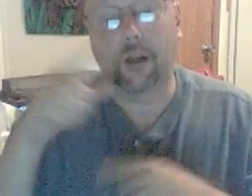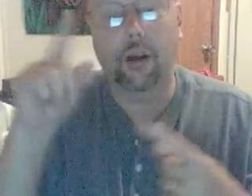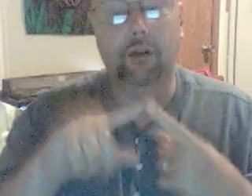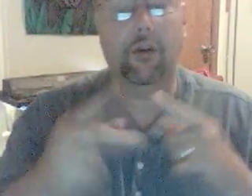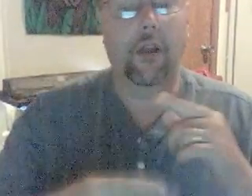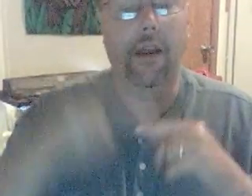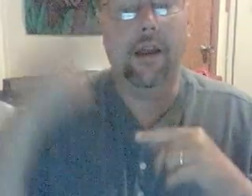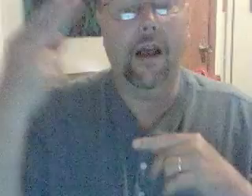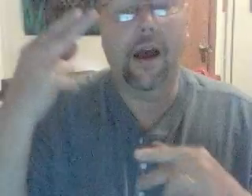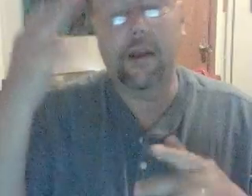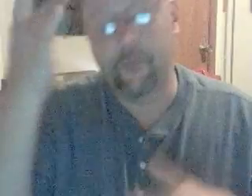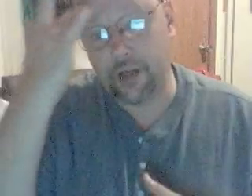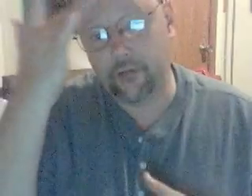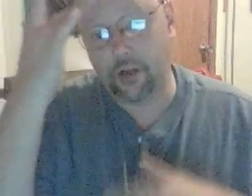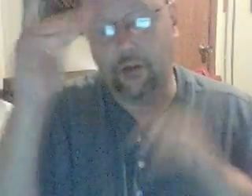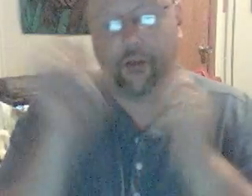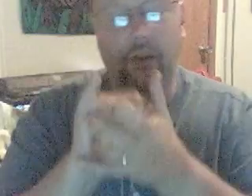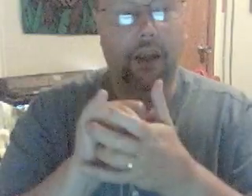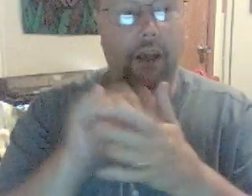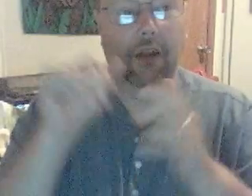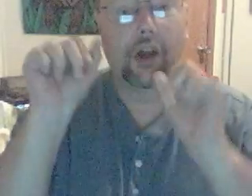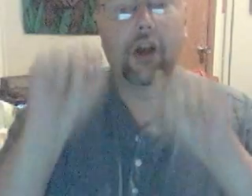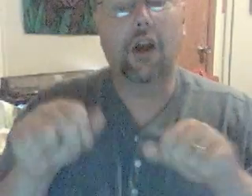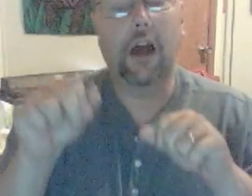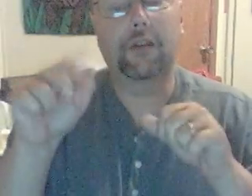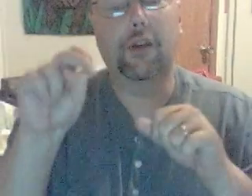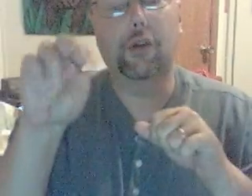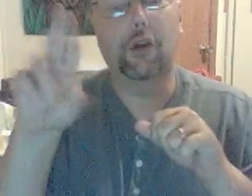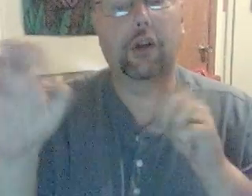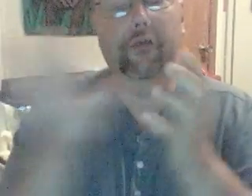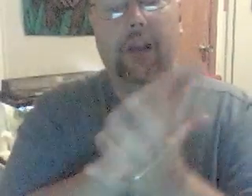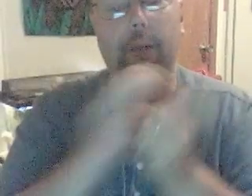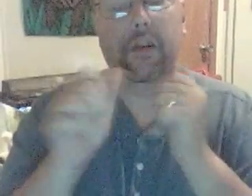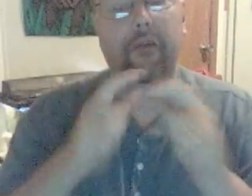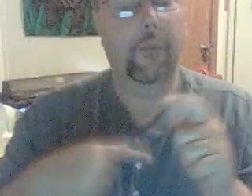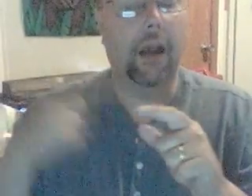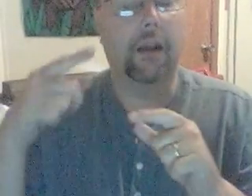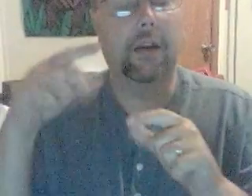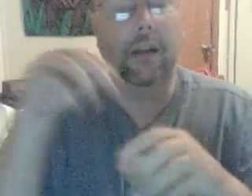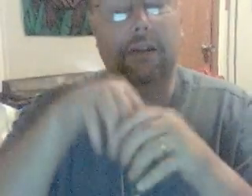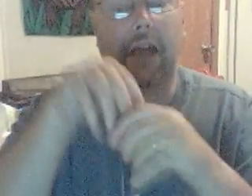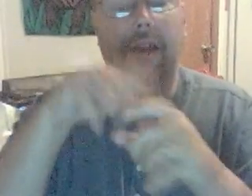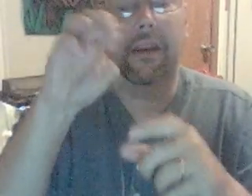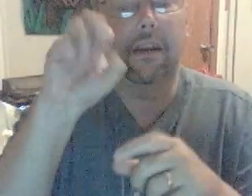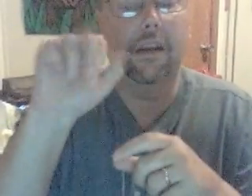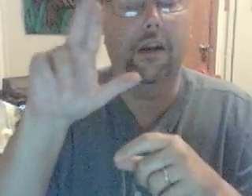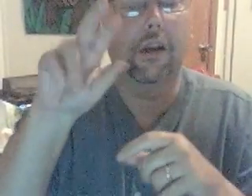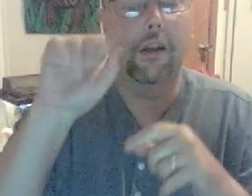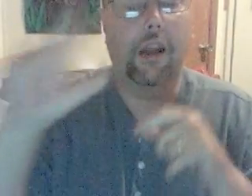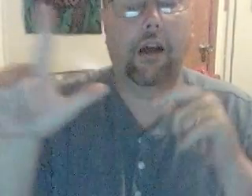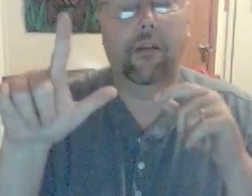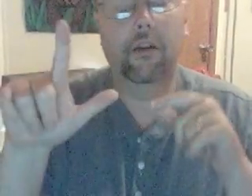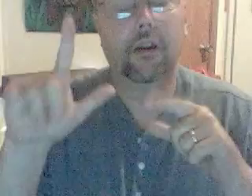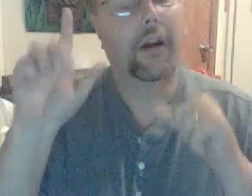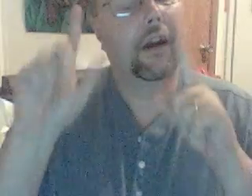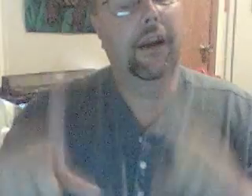until I had a high fever that caused a nerve damage from my inside of ear canal. And